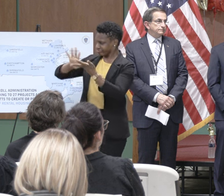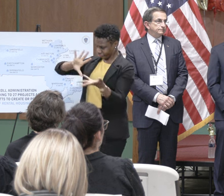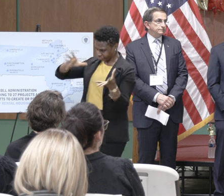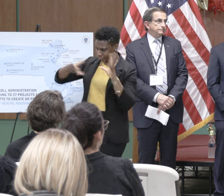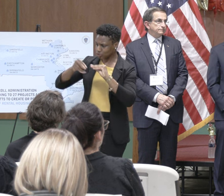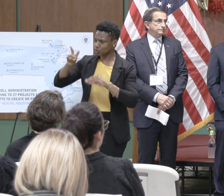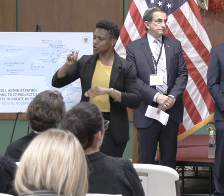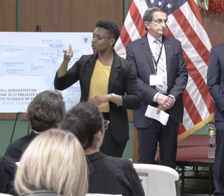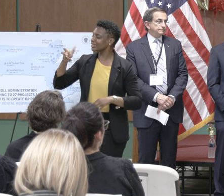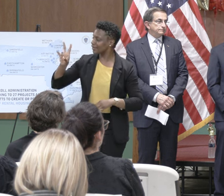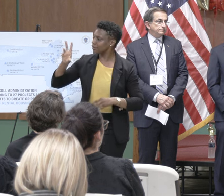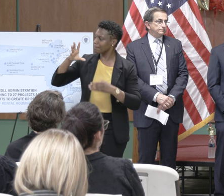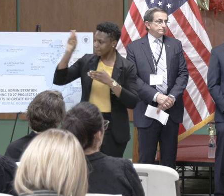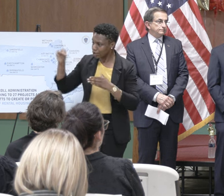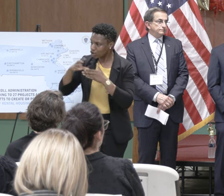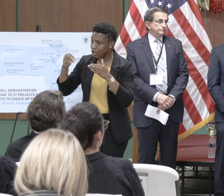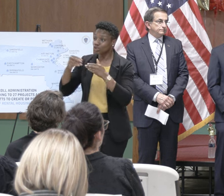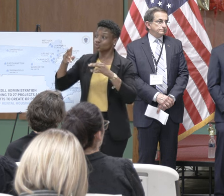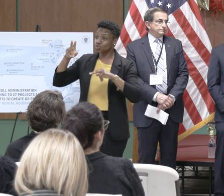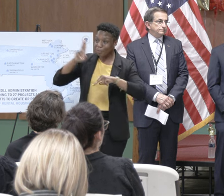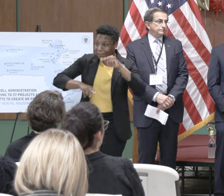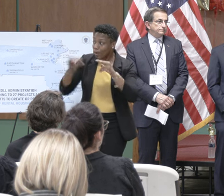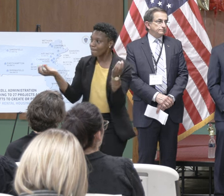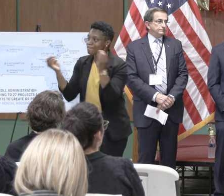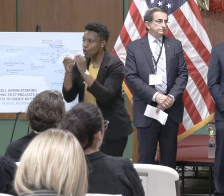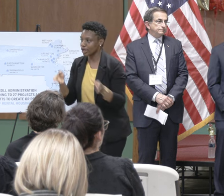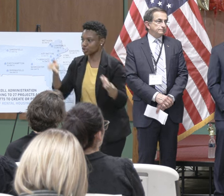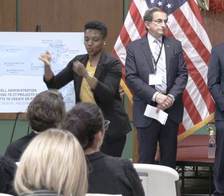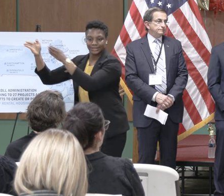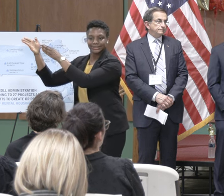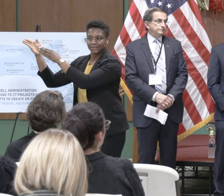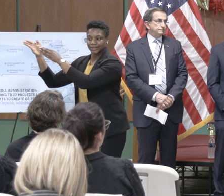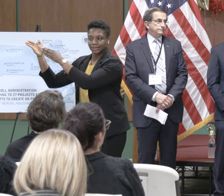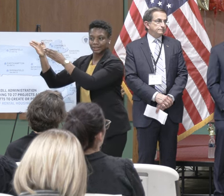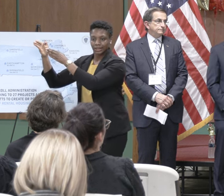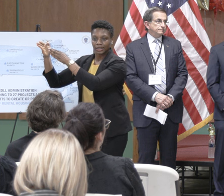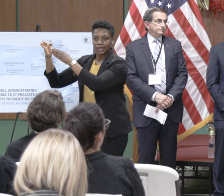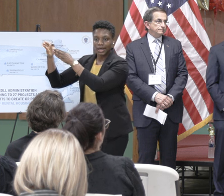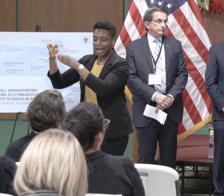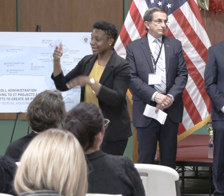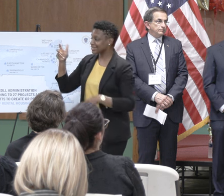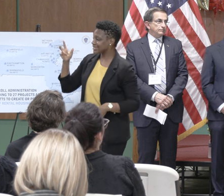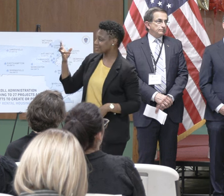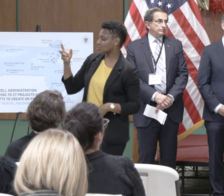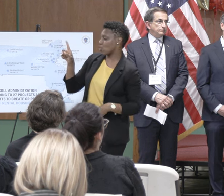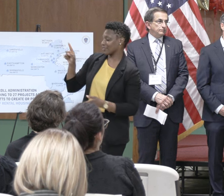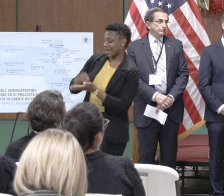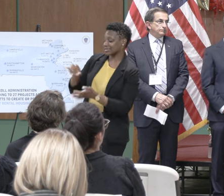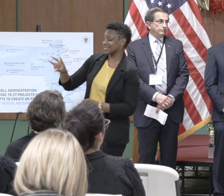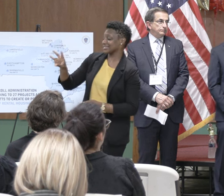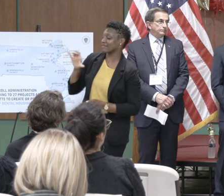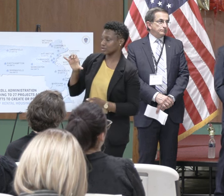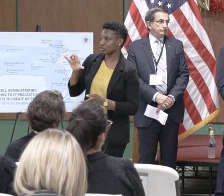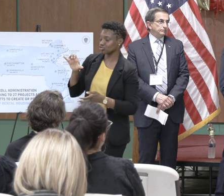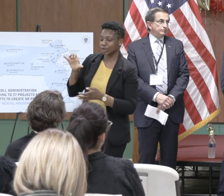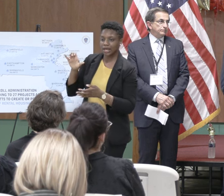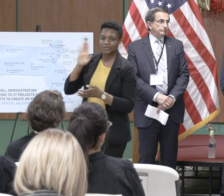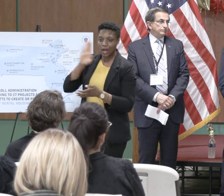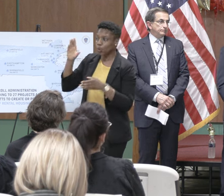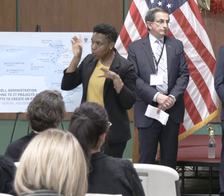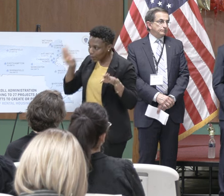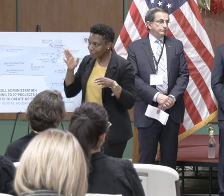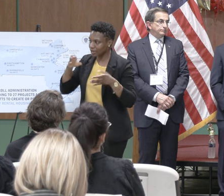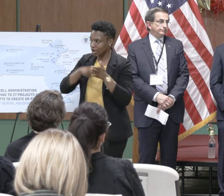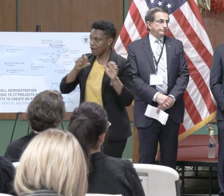to build out nearly 2,000 more units including over 1,700 that are affordable to people making less than